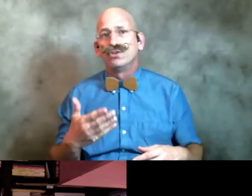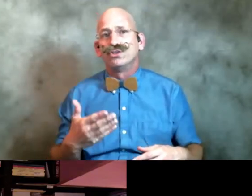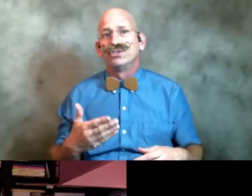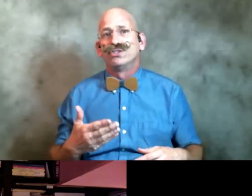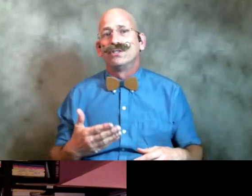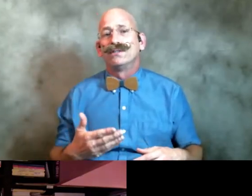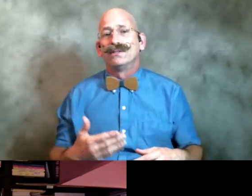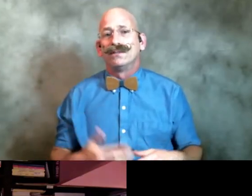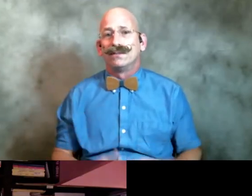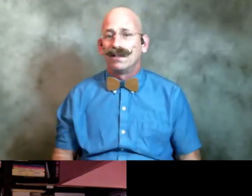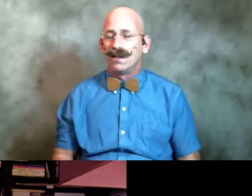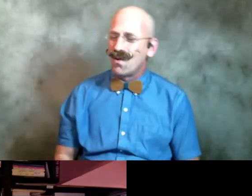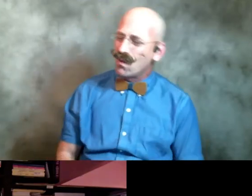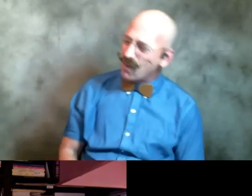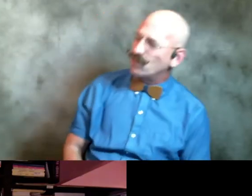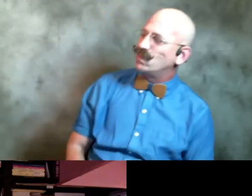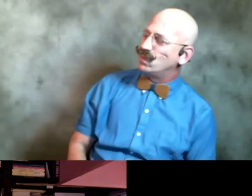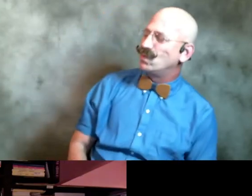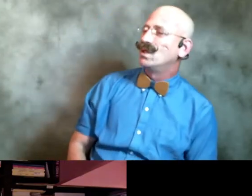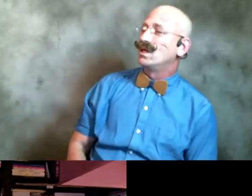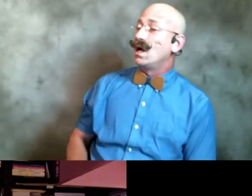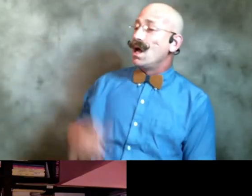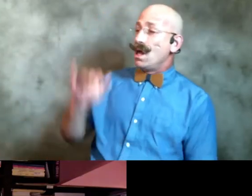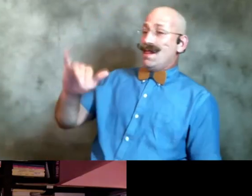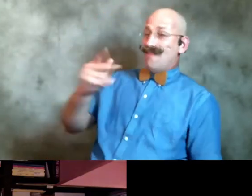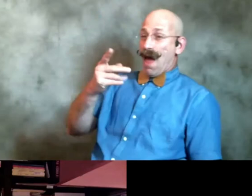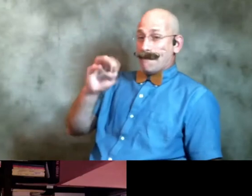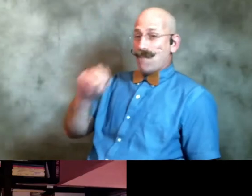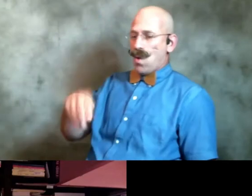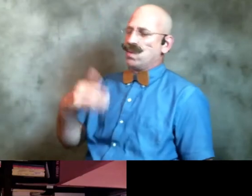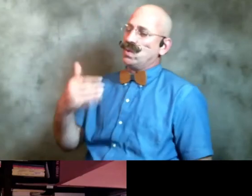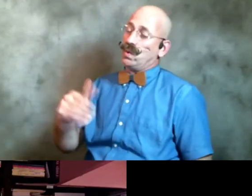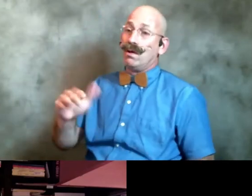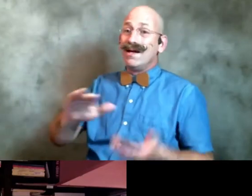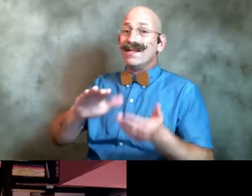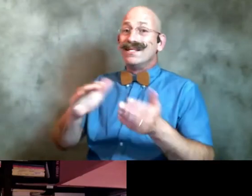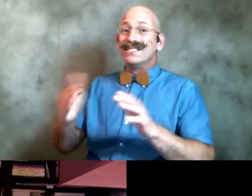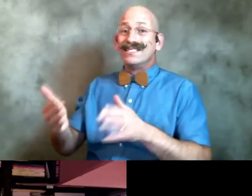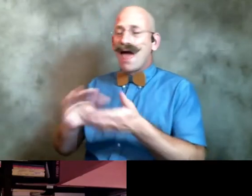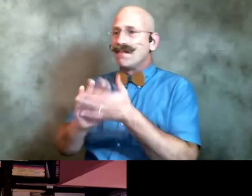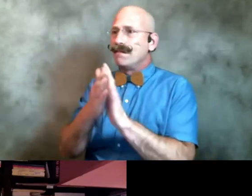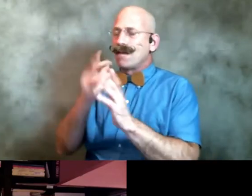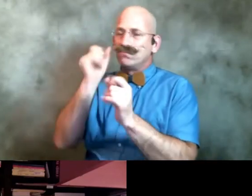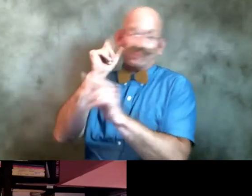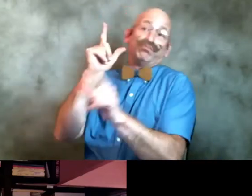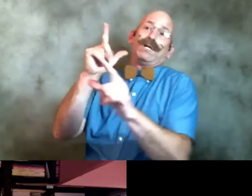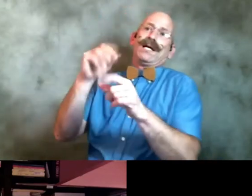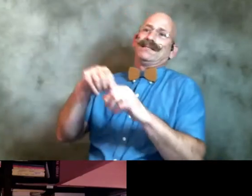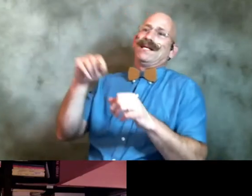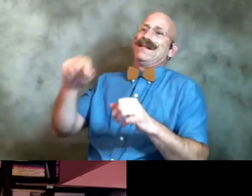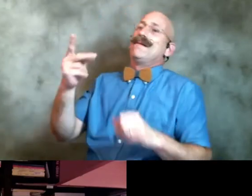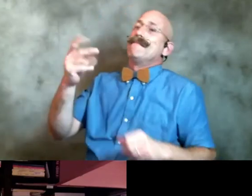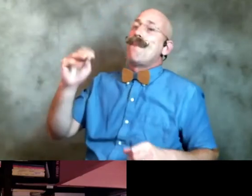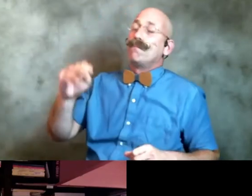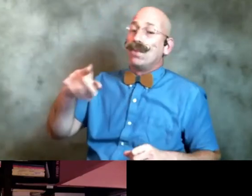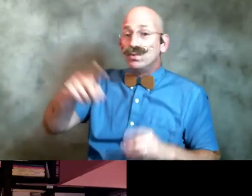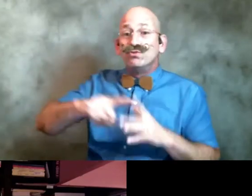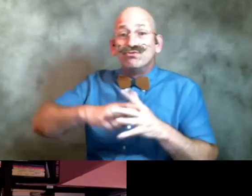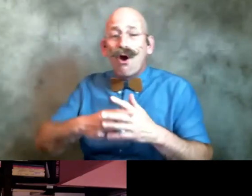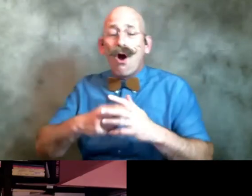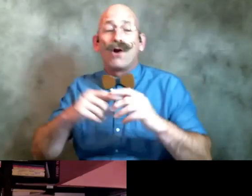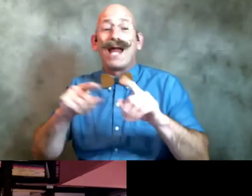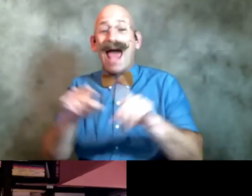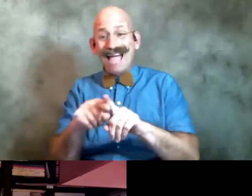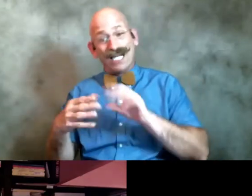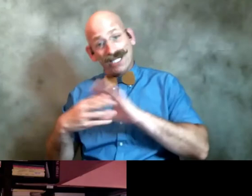this is kind of an astounding poem because the death comes as an absolute surprise uh you start off as a narrative